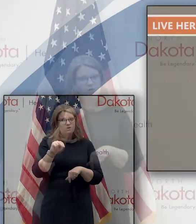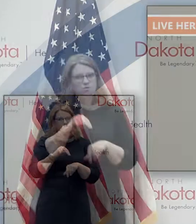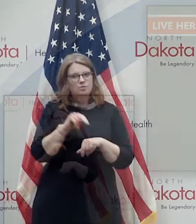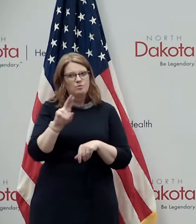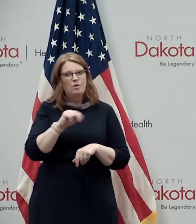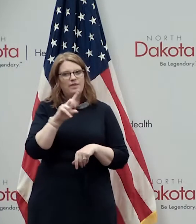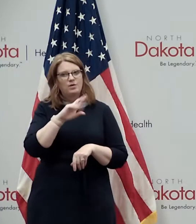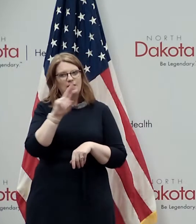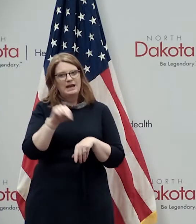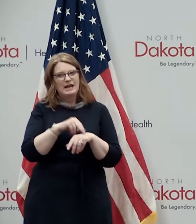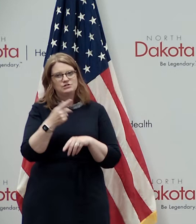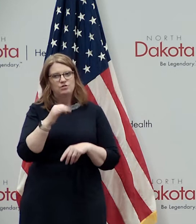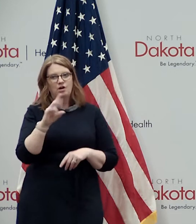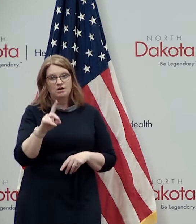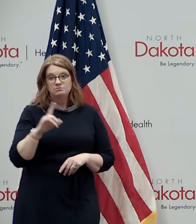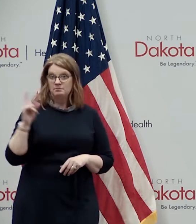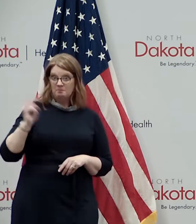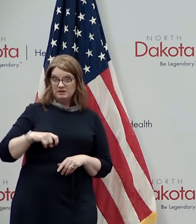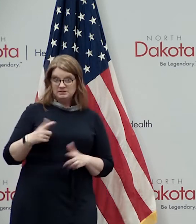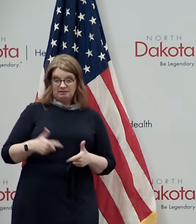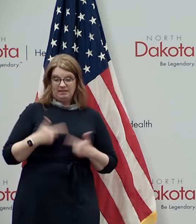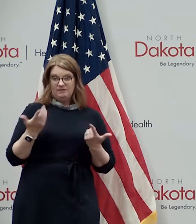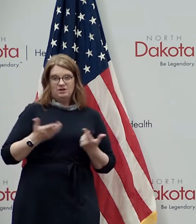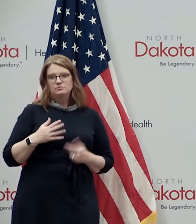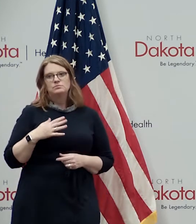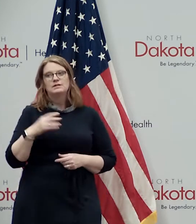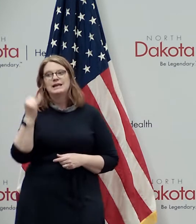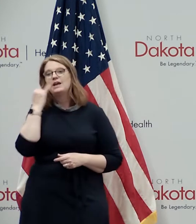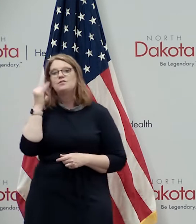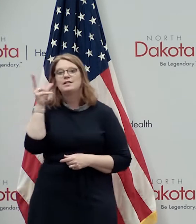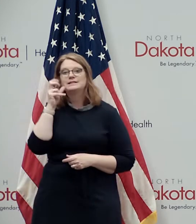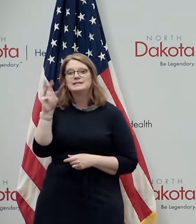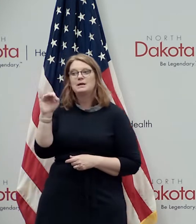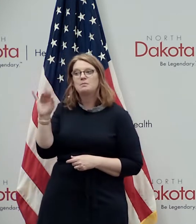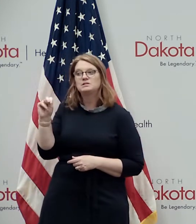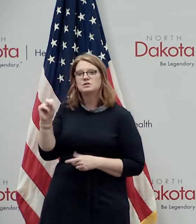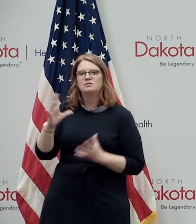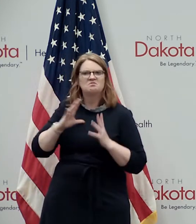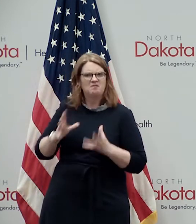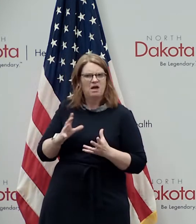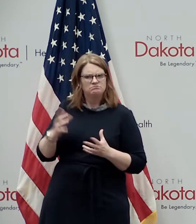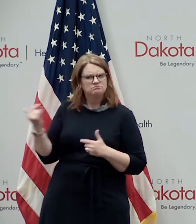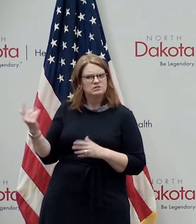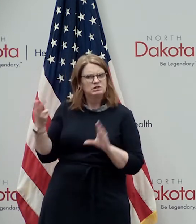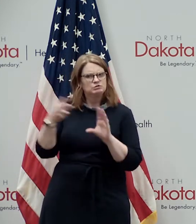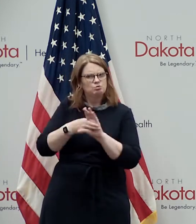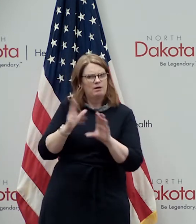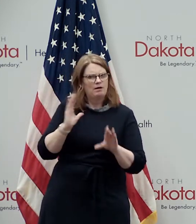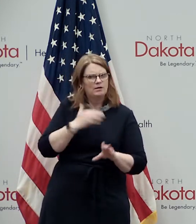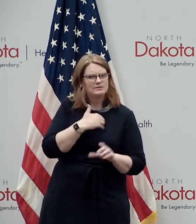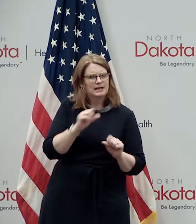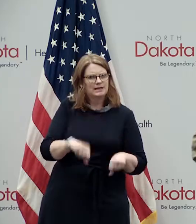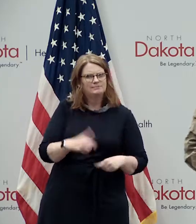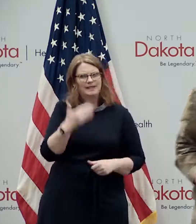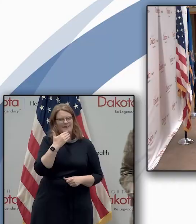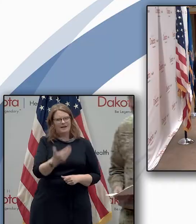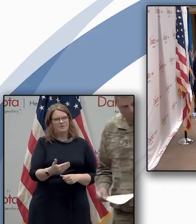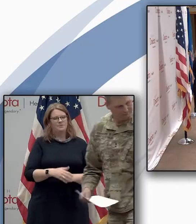you don't even have to be from north dakota so if you're listening in minnesota give us a call so with that thank you very much governor